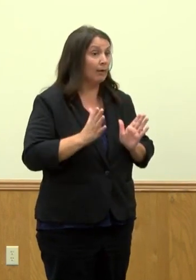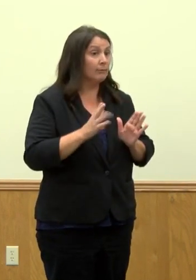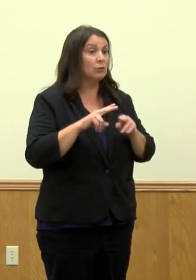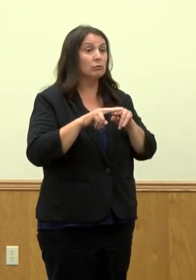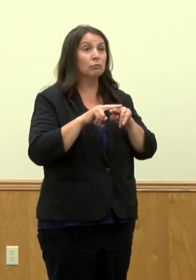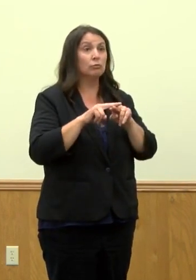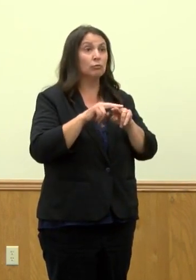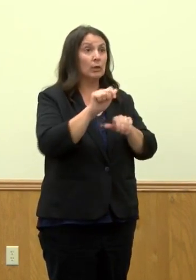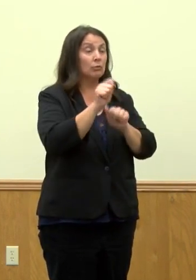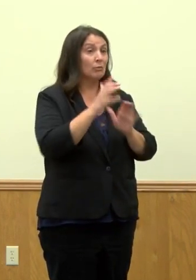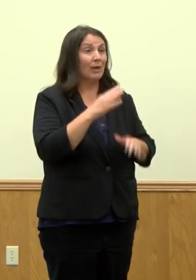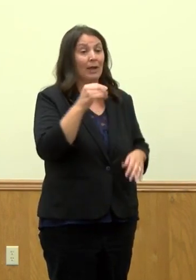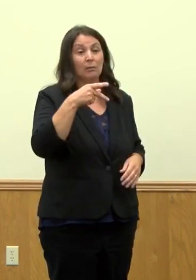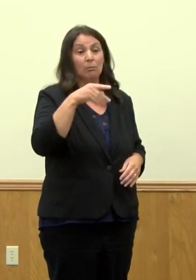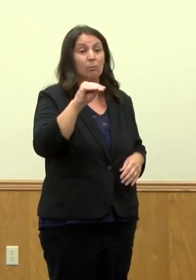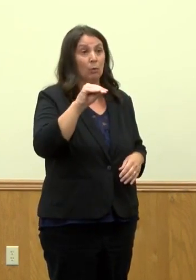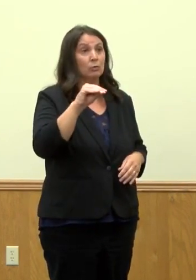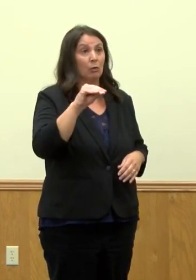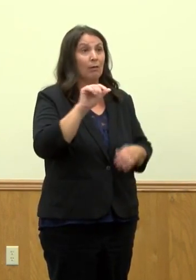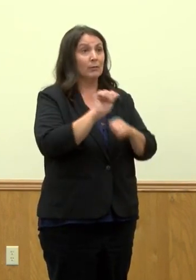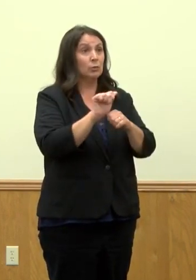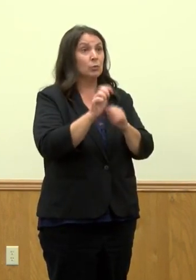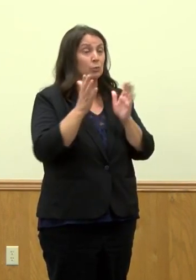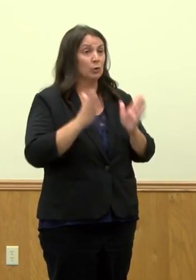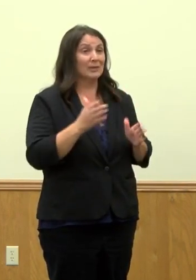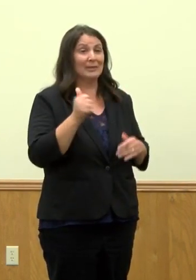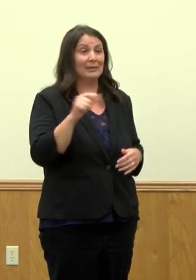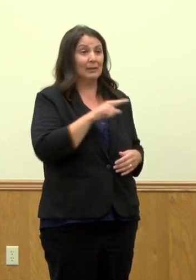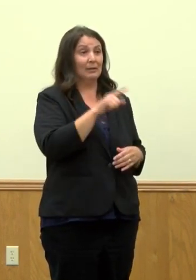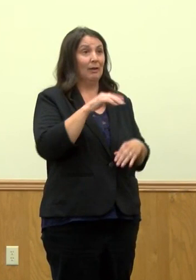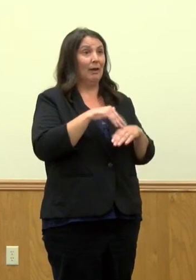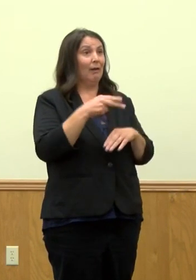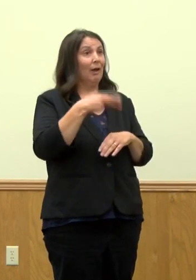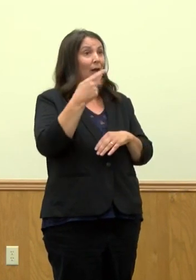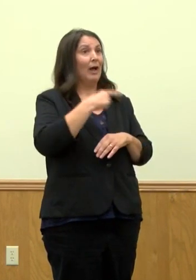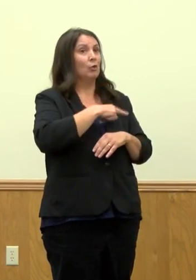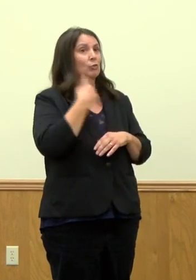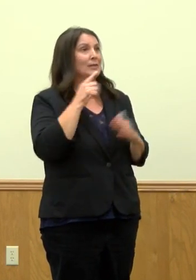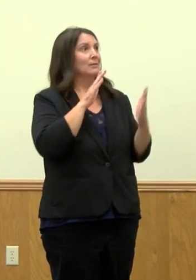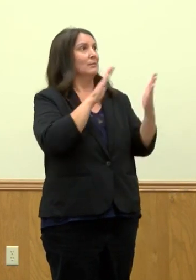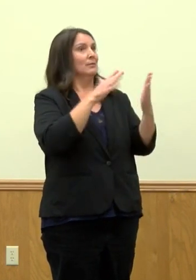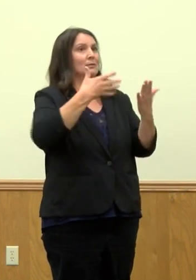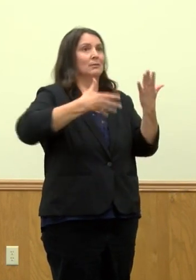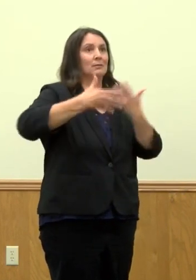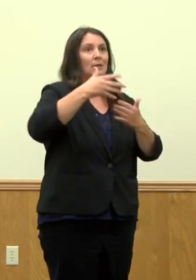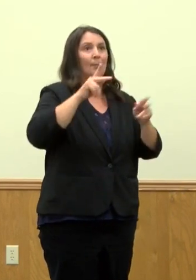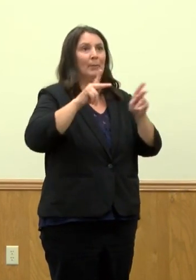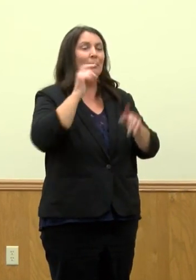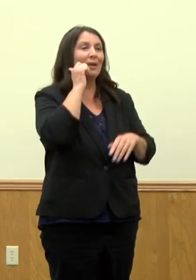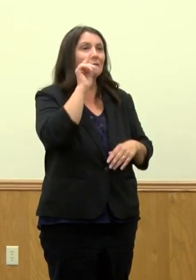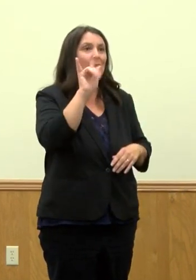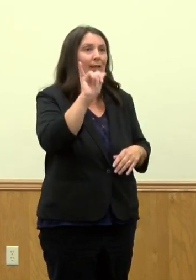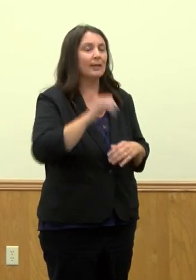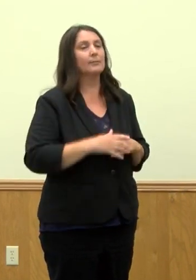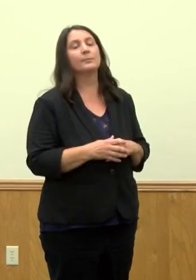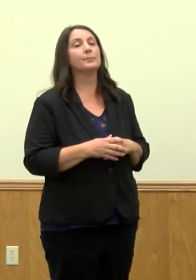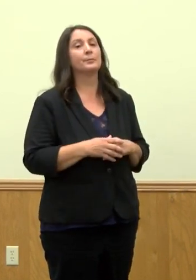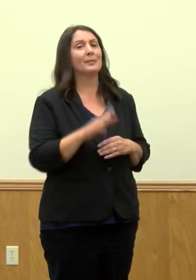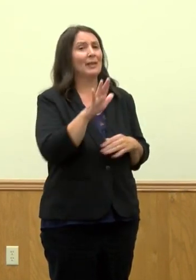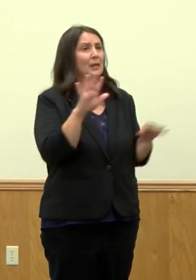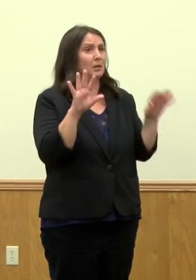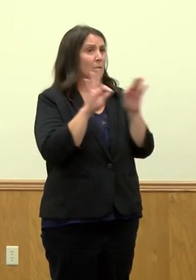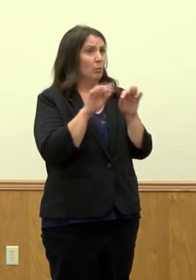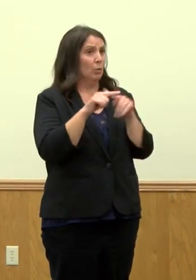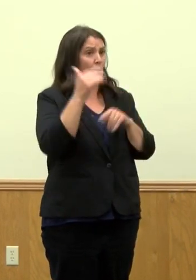postal service workers. So anyone who are at high risk settings. And it's also very important to note that we are